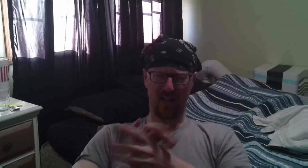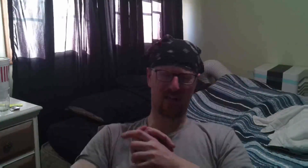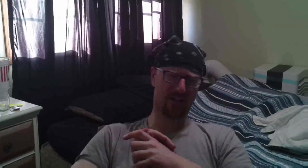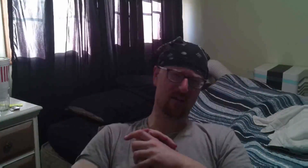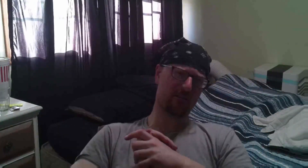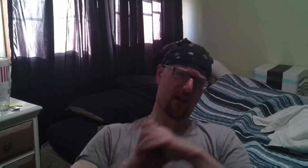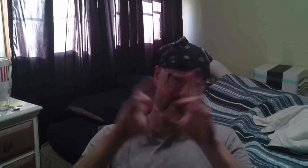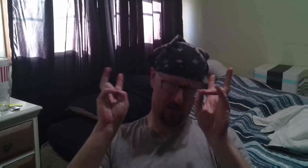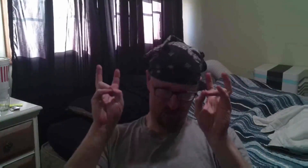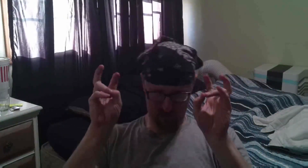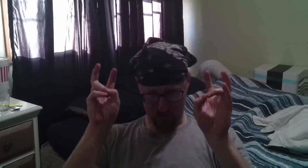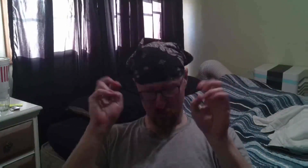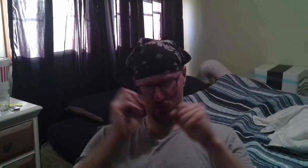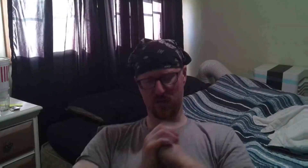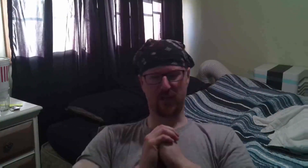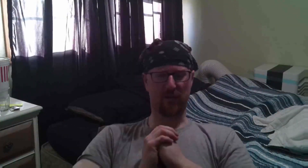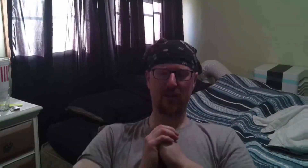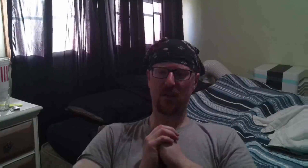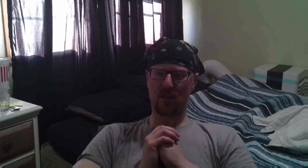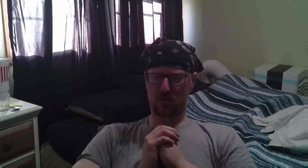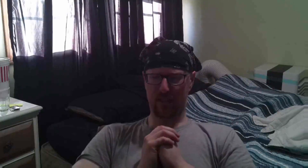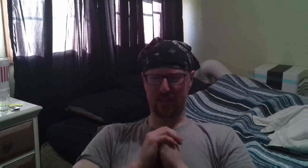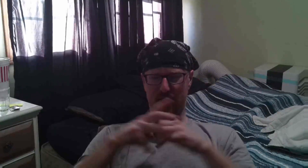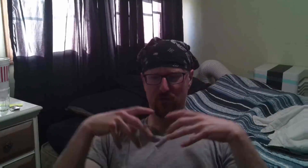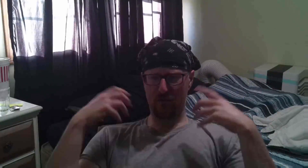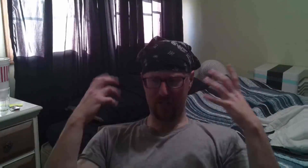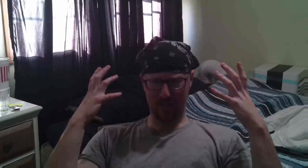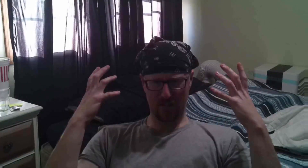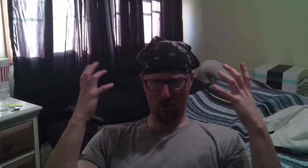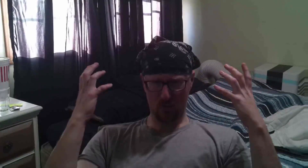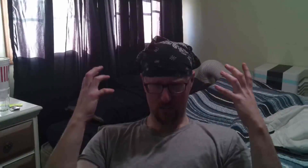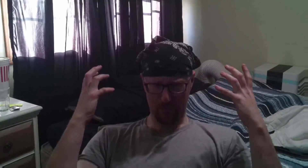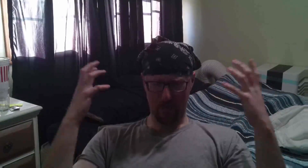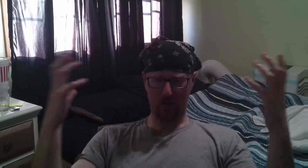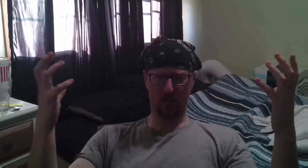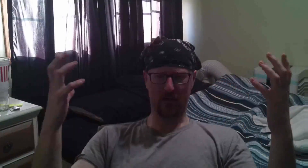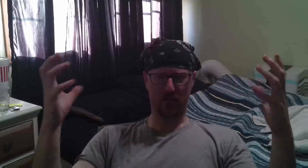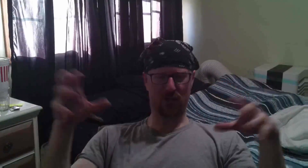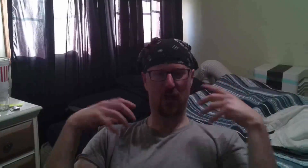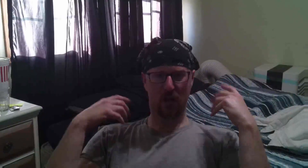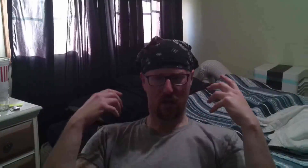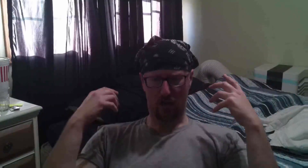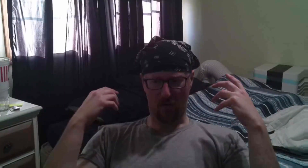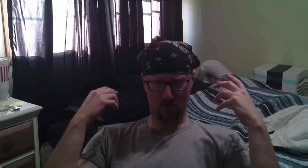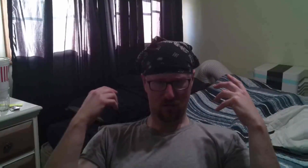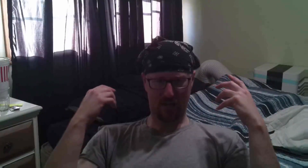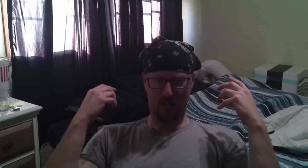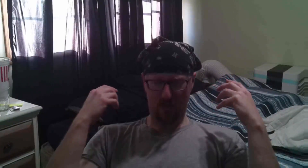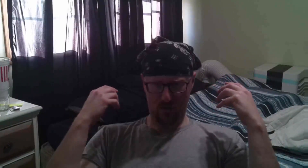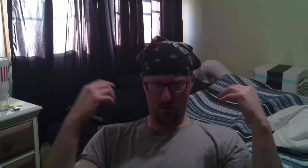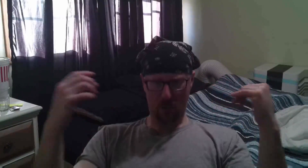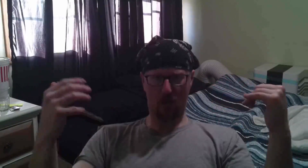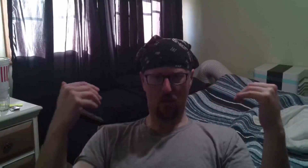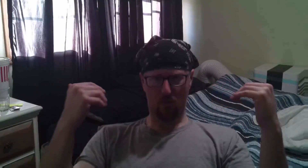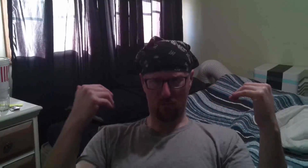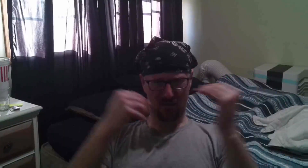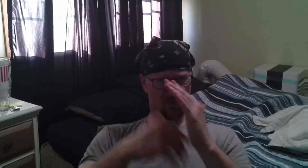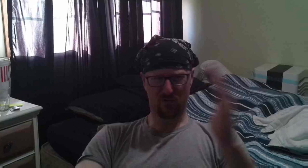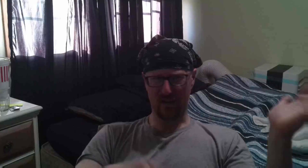like a huge secret so like I said if you ever need to go seek medical attention I'll also guys don't don't try to